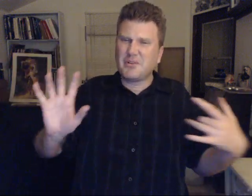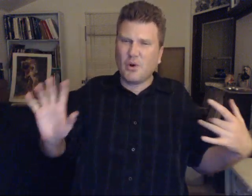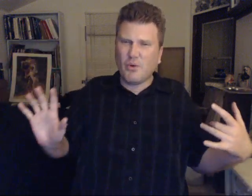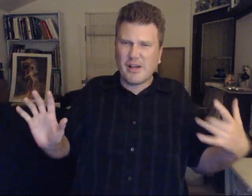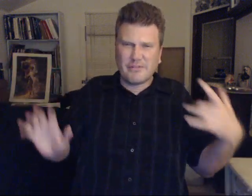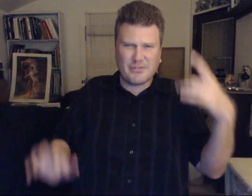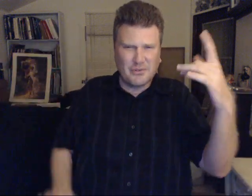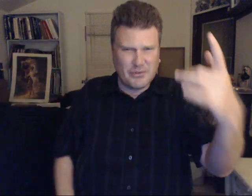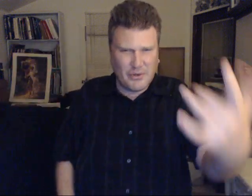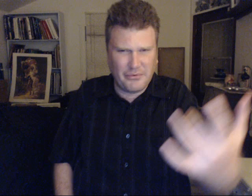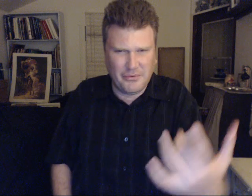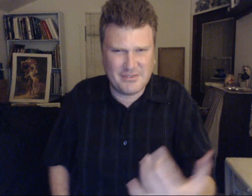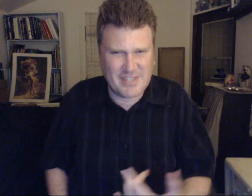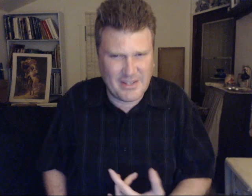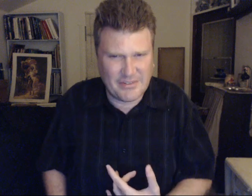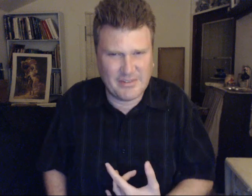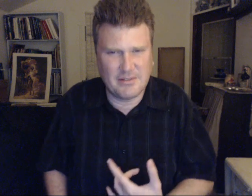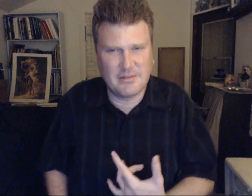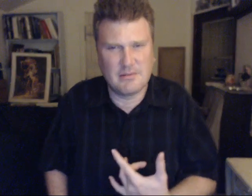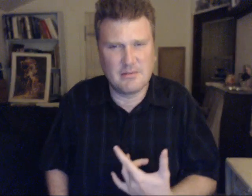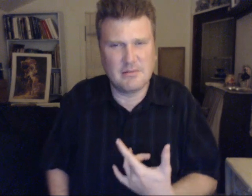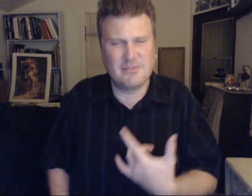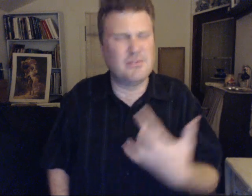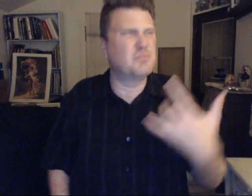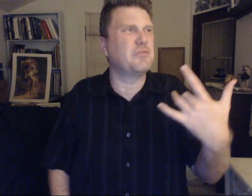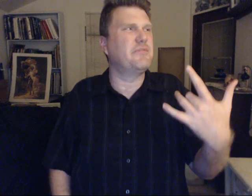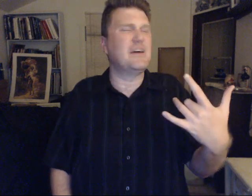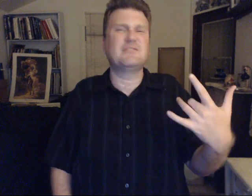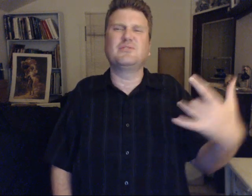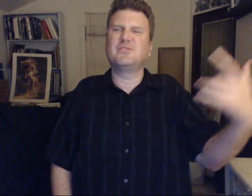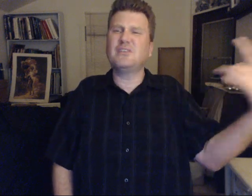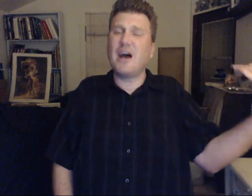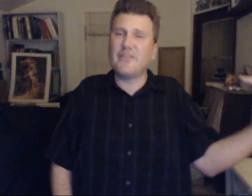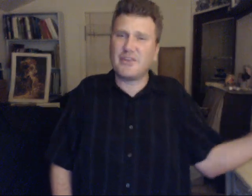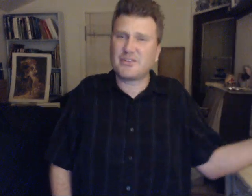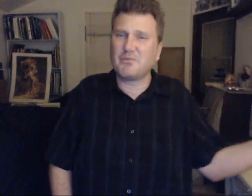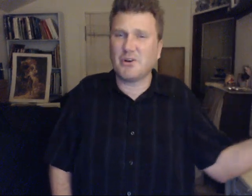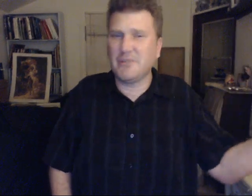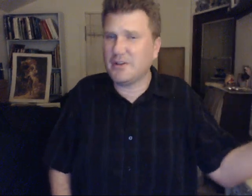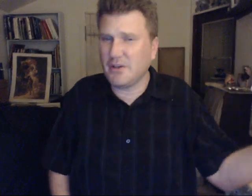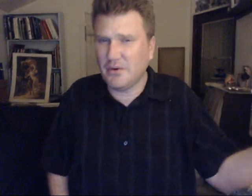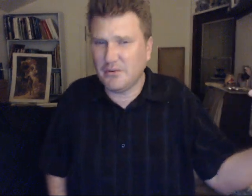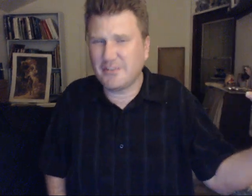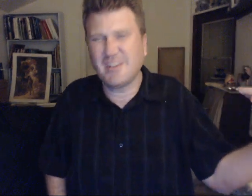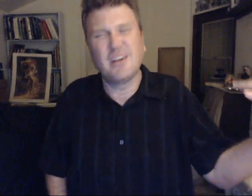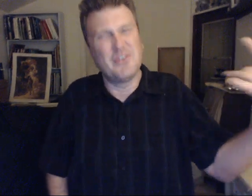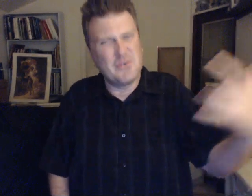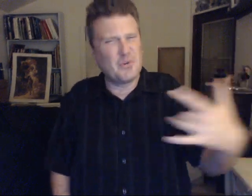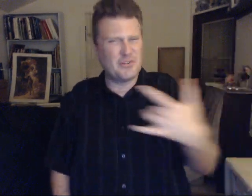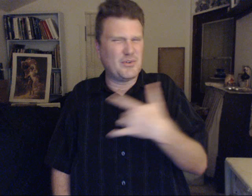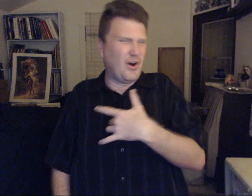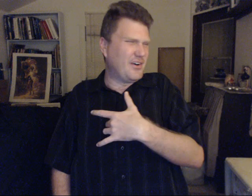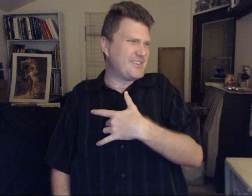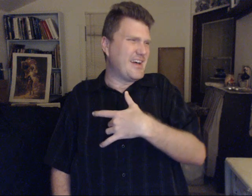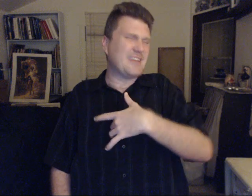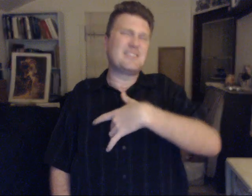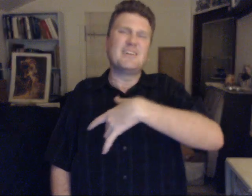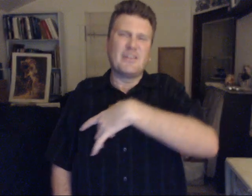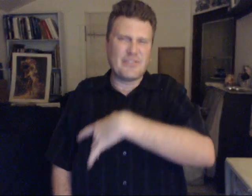away from you to go through your tests. To perfect. To see how the experiment goes. You want to call it that. Some